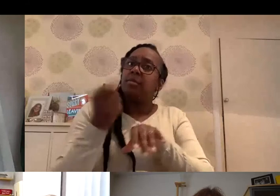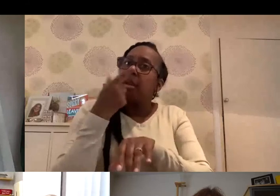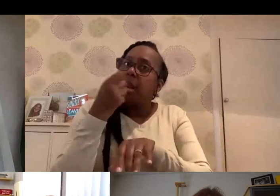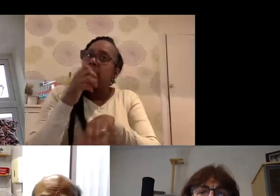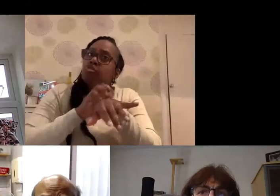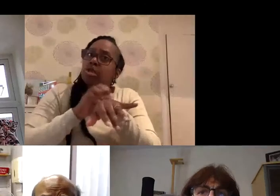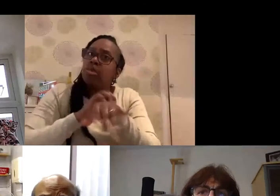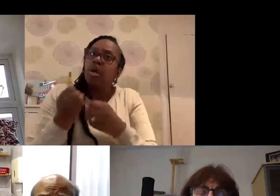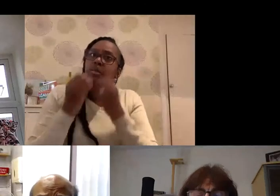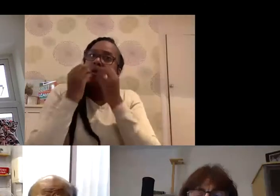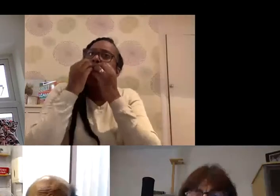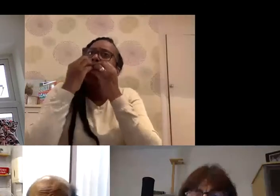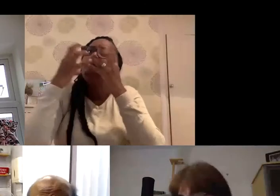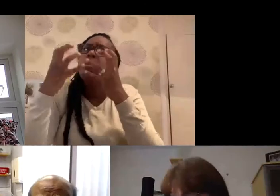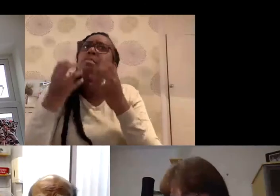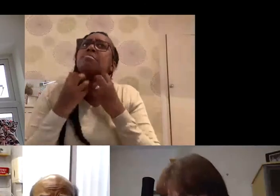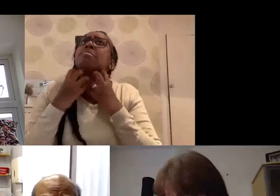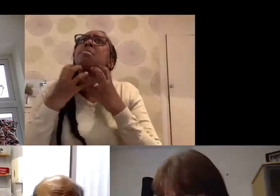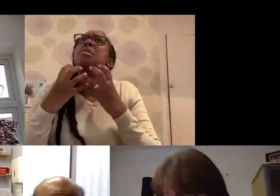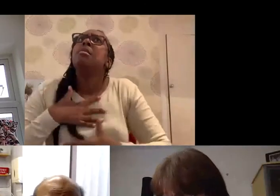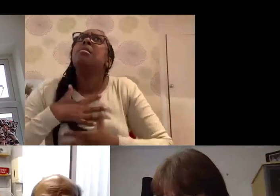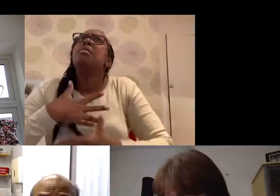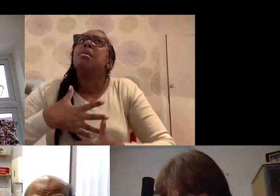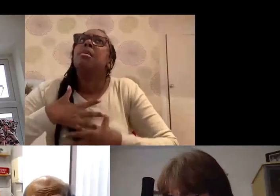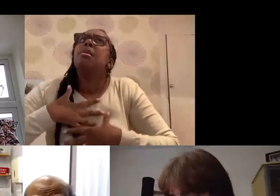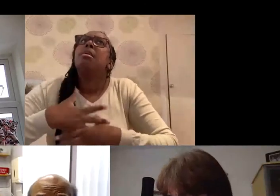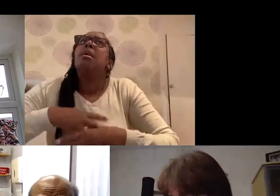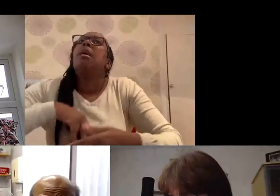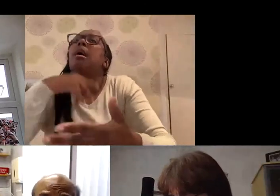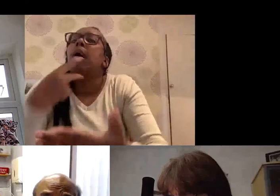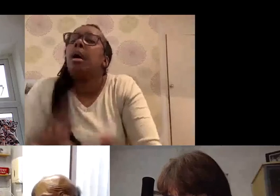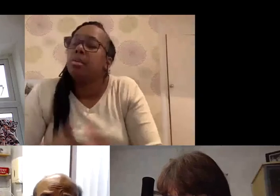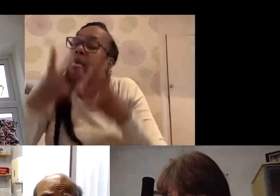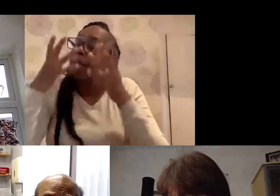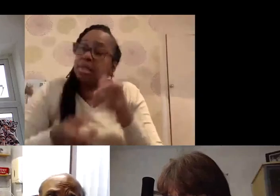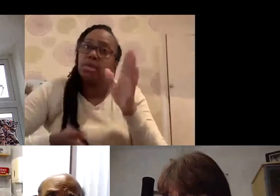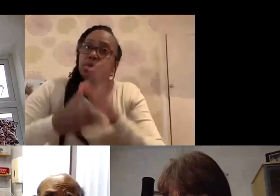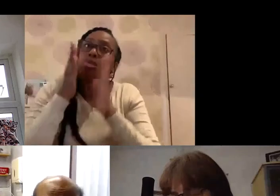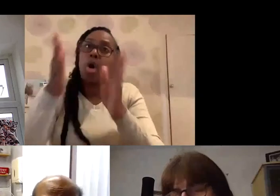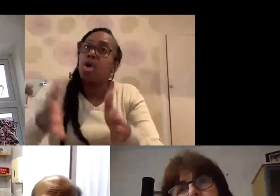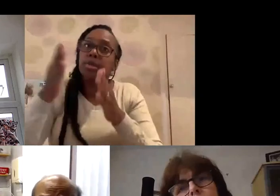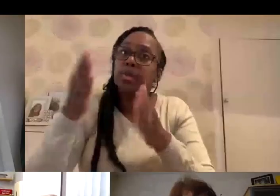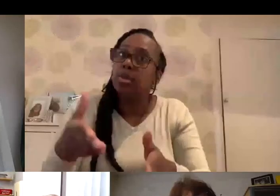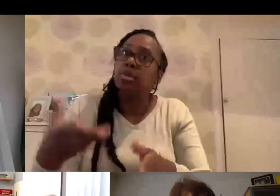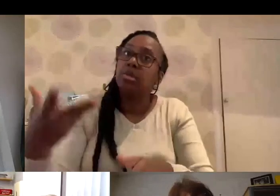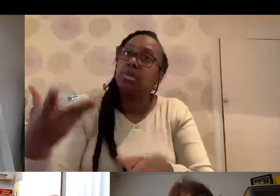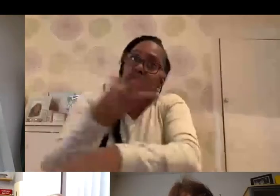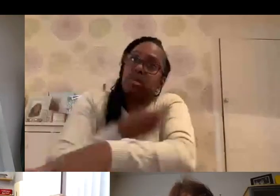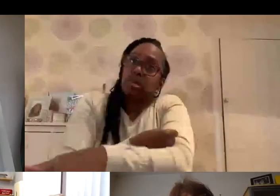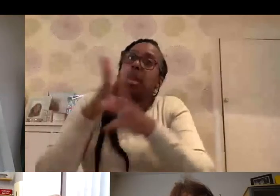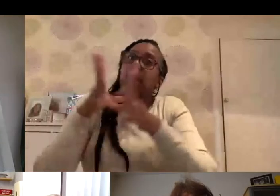you had lip swelling, tongue swelling, difficulty in breathing. You might have collapsed. You definitely go to hospital to get an injection of adrenaline. So end of the day,